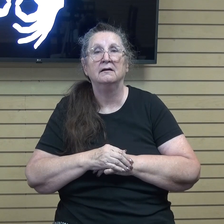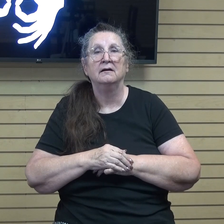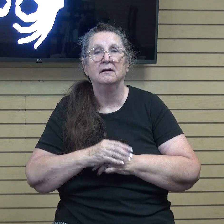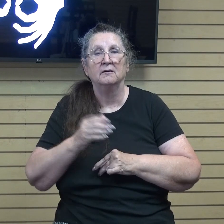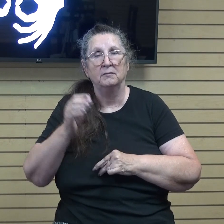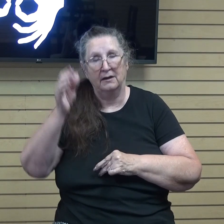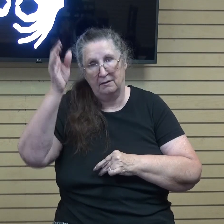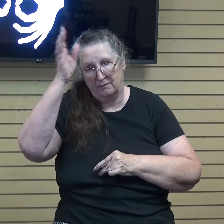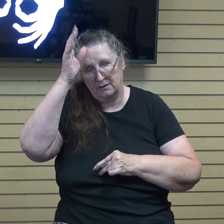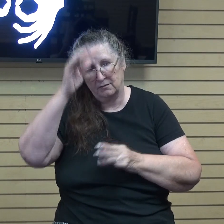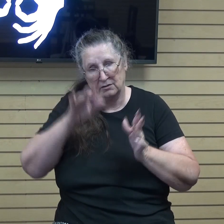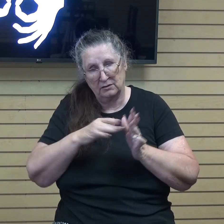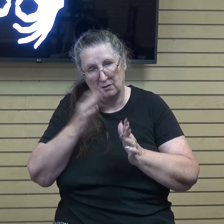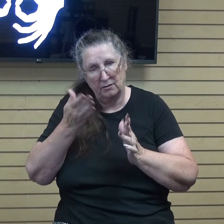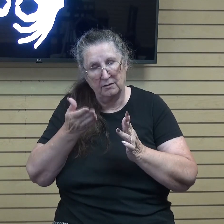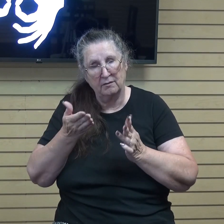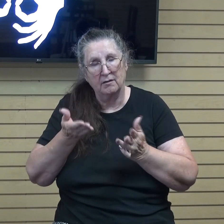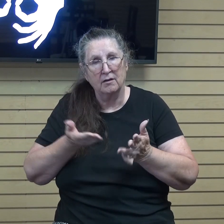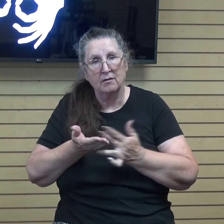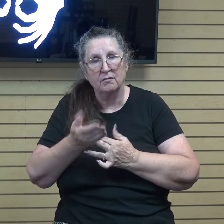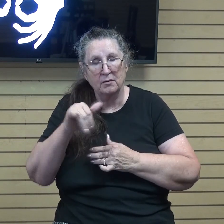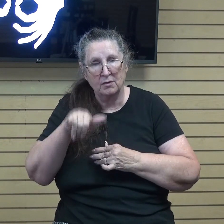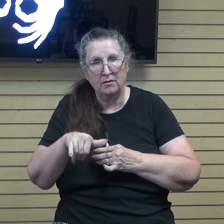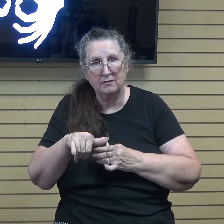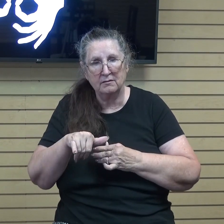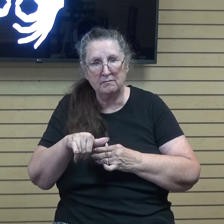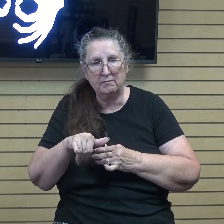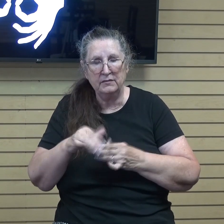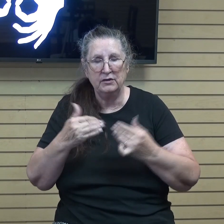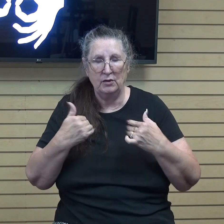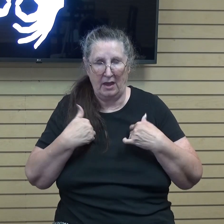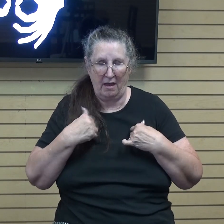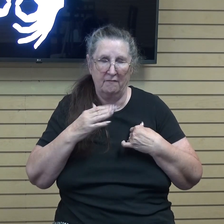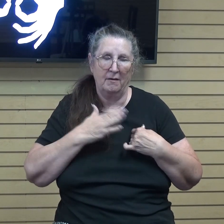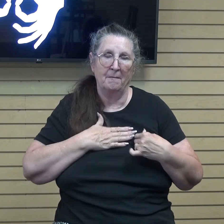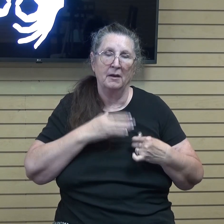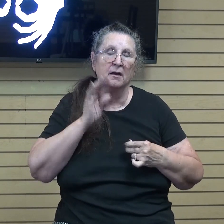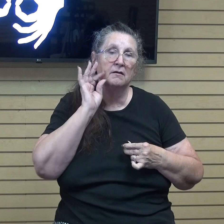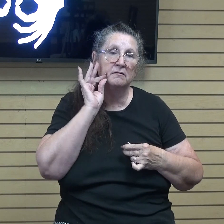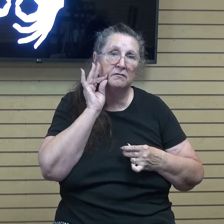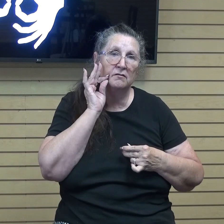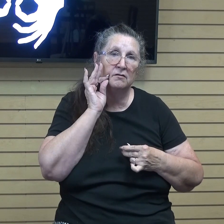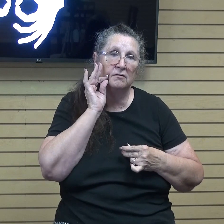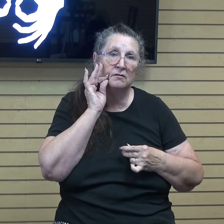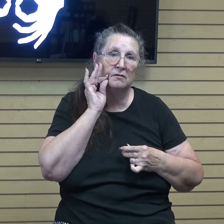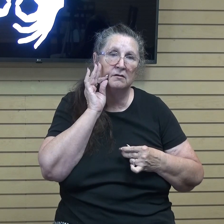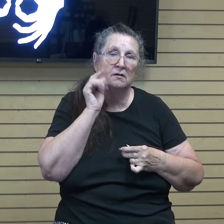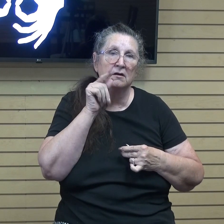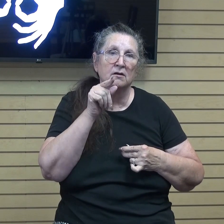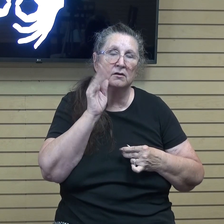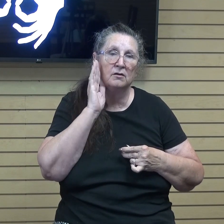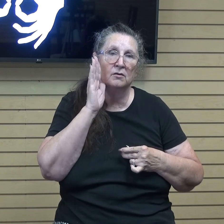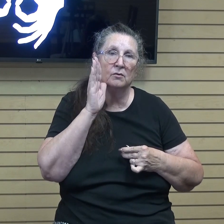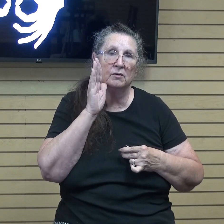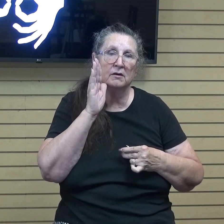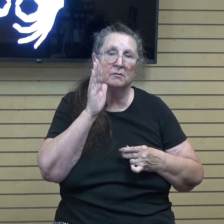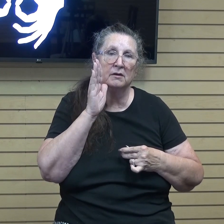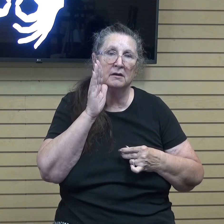glorified, that you bear much fruit, so you will be my disciples.